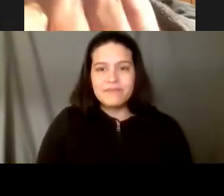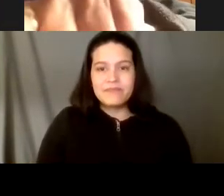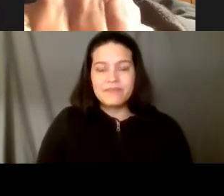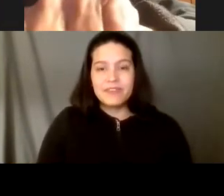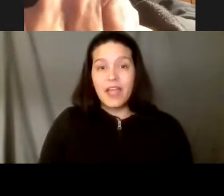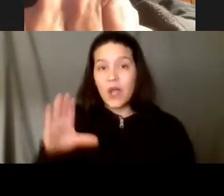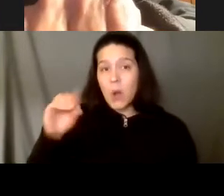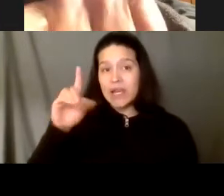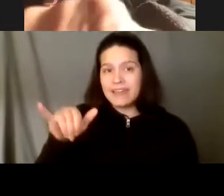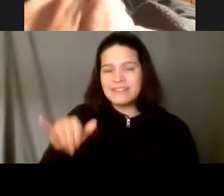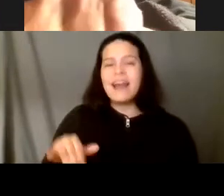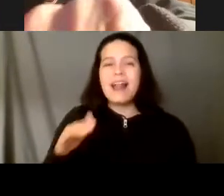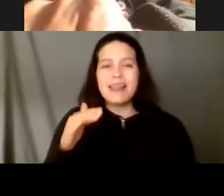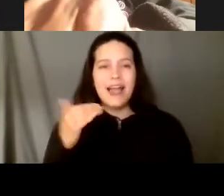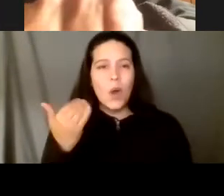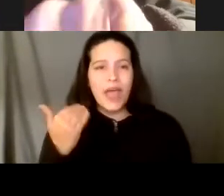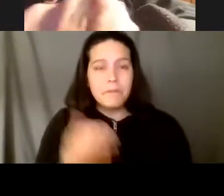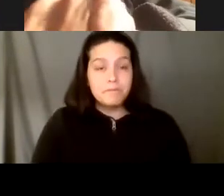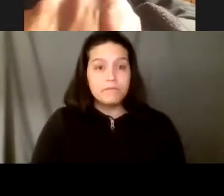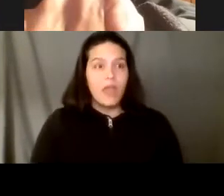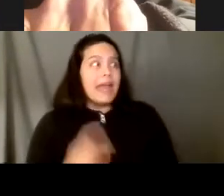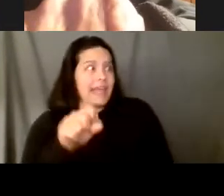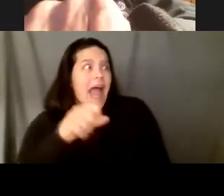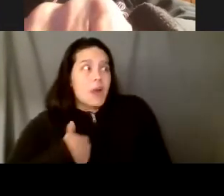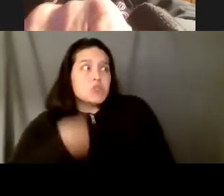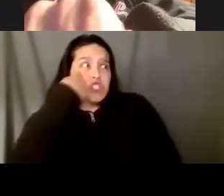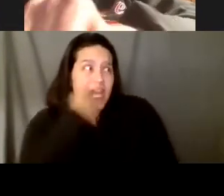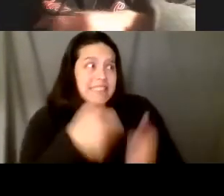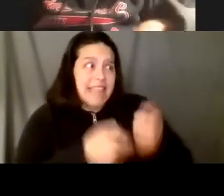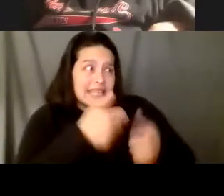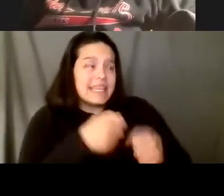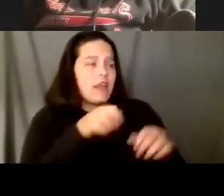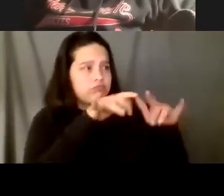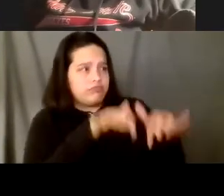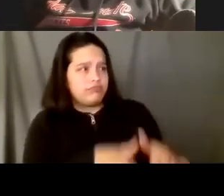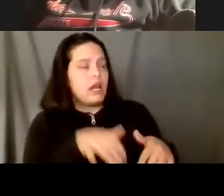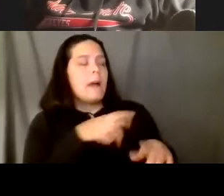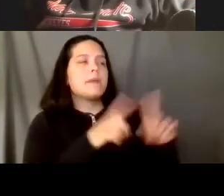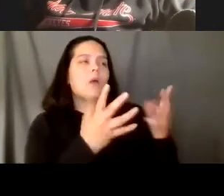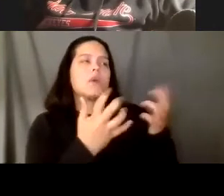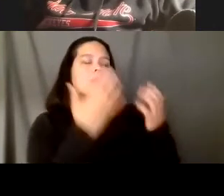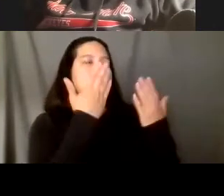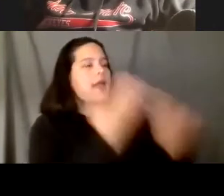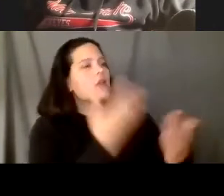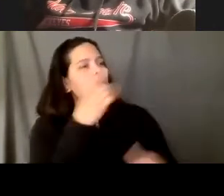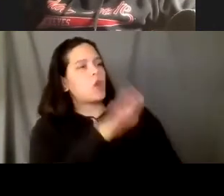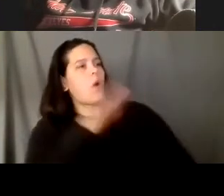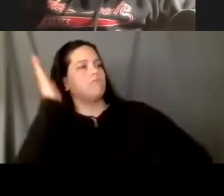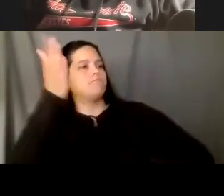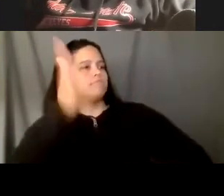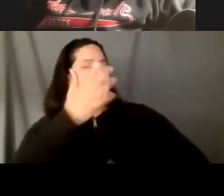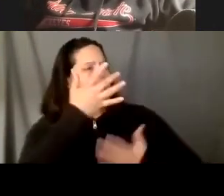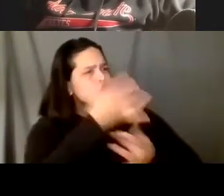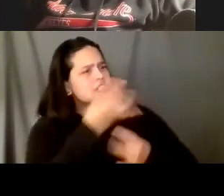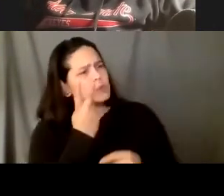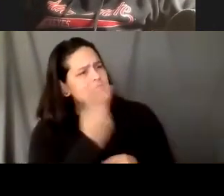and uh but i just want to thank you for your talk um it was it's really interesting um to see